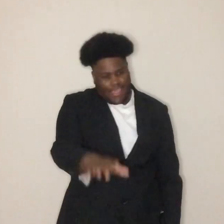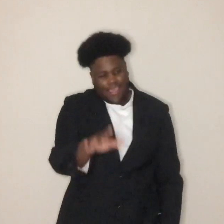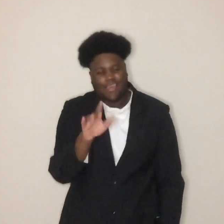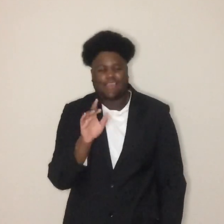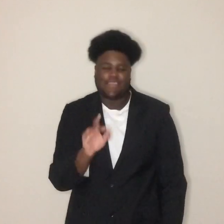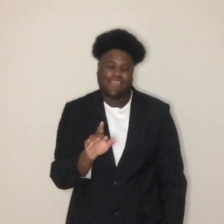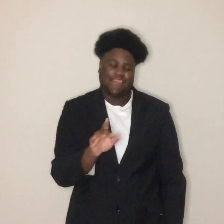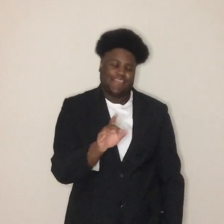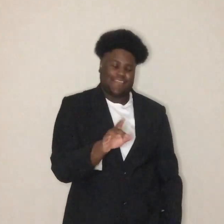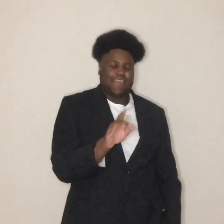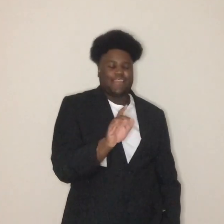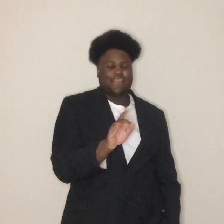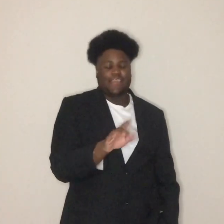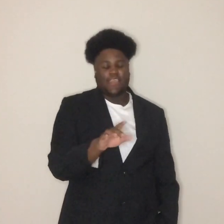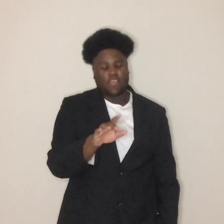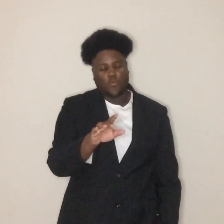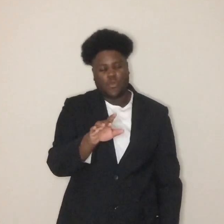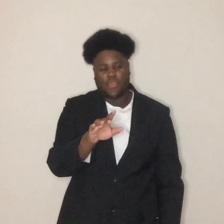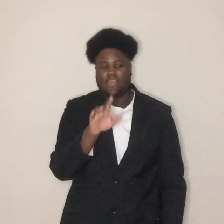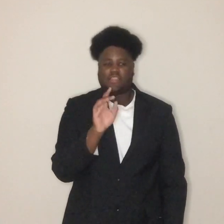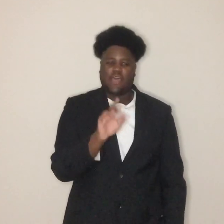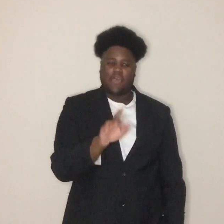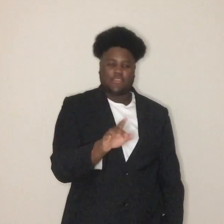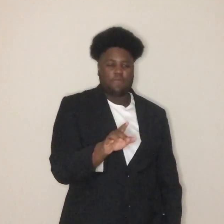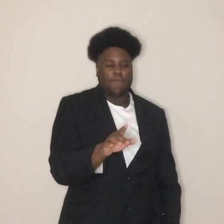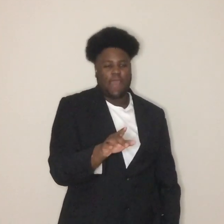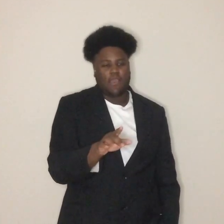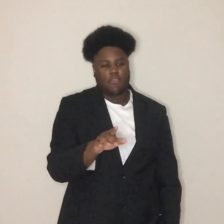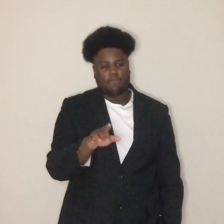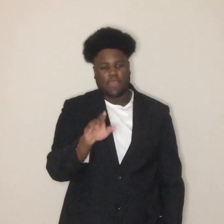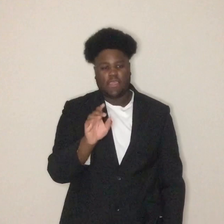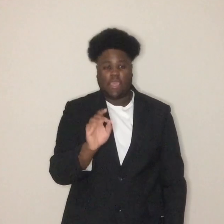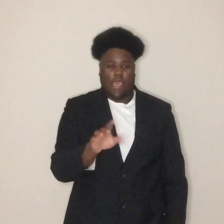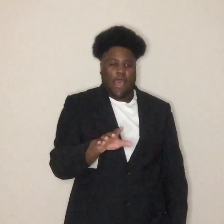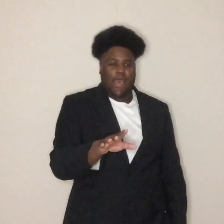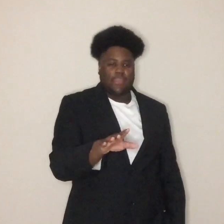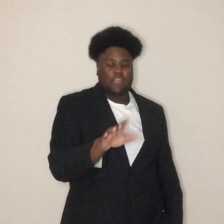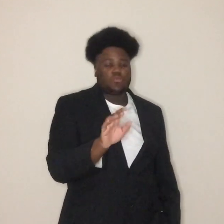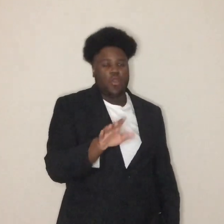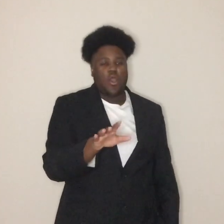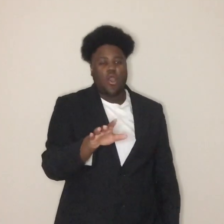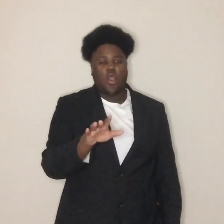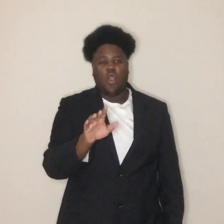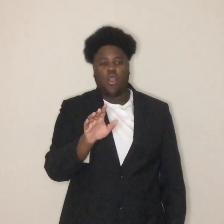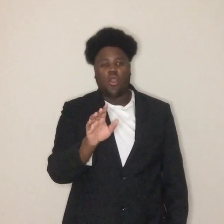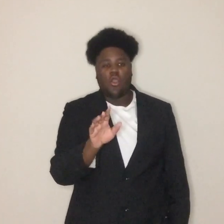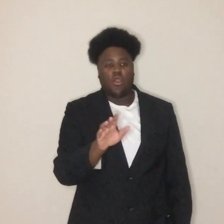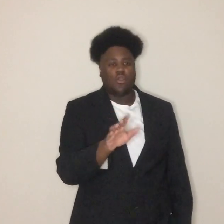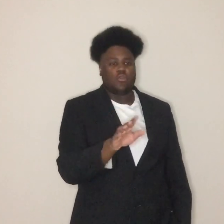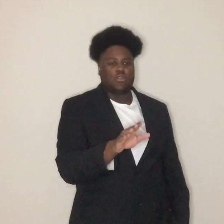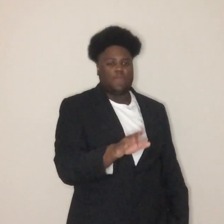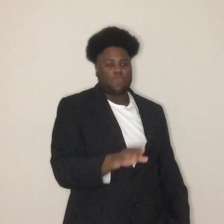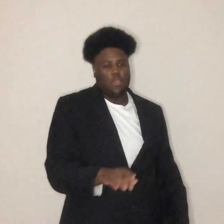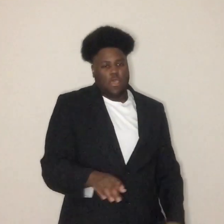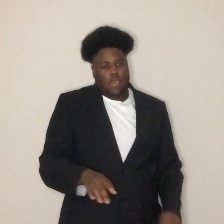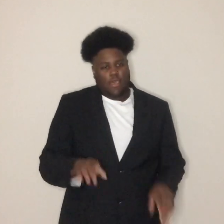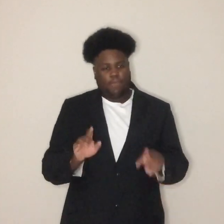A king and a king without the power behind his throne A